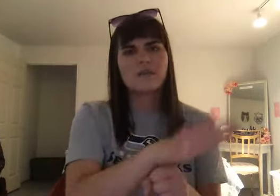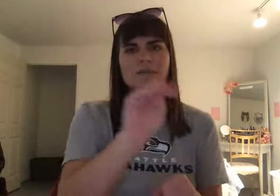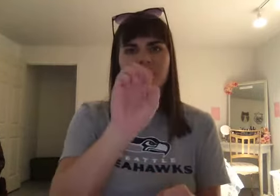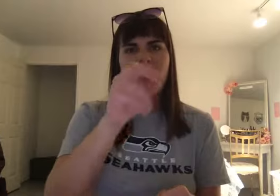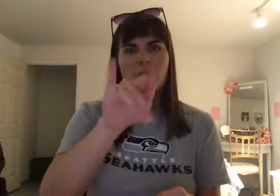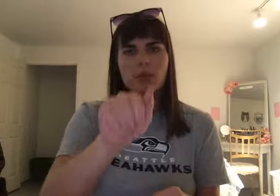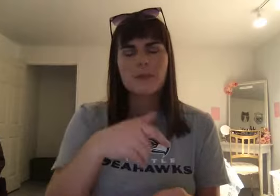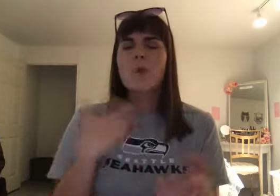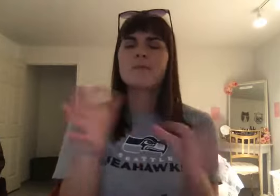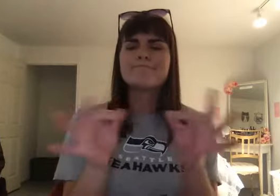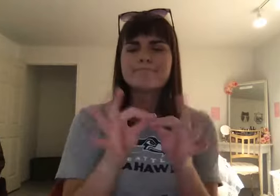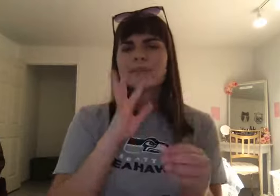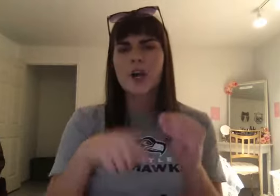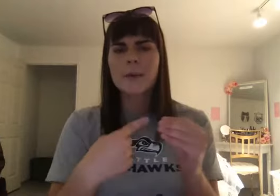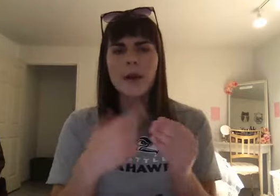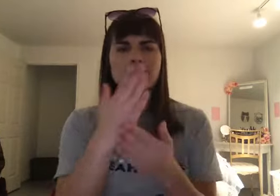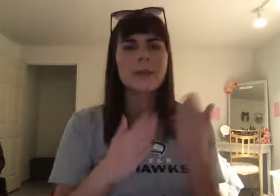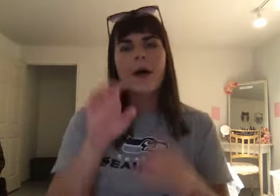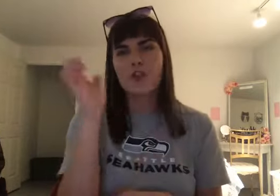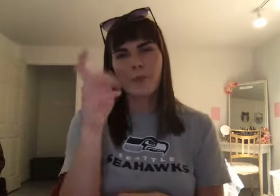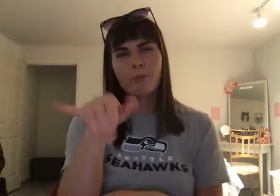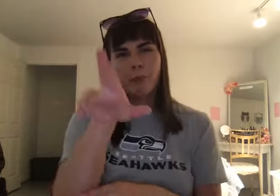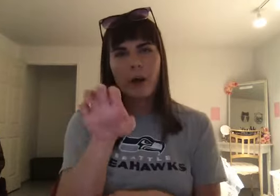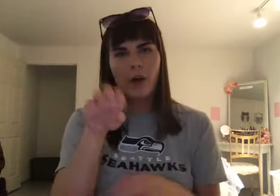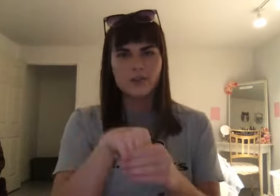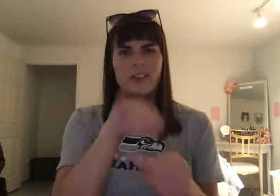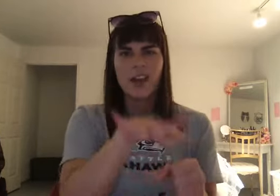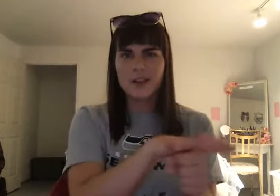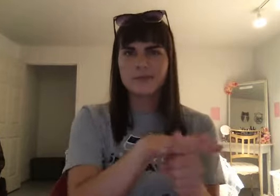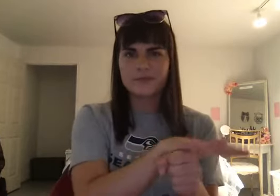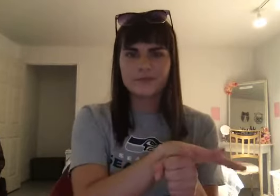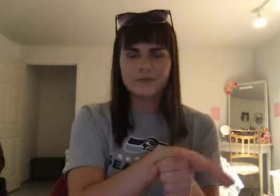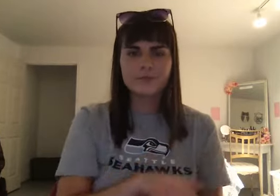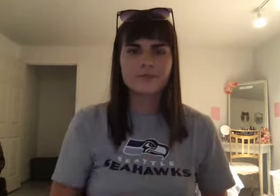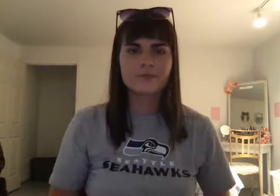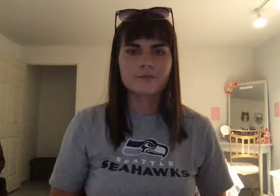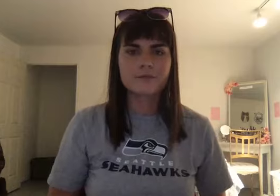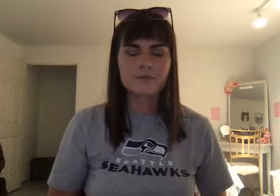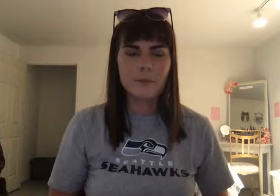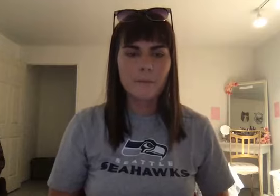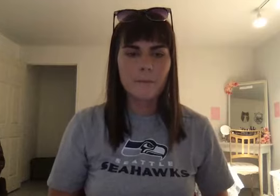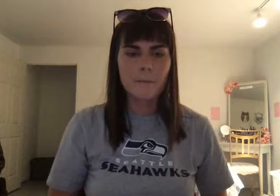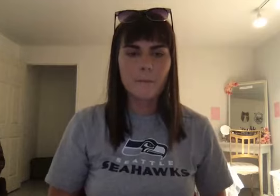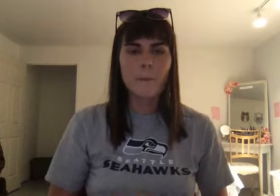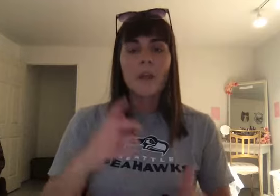about. Some of these. Empires. In particular. That we're seeing. In Mesopotamia. Now an empire. And you need to know this. I'm not. I'm not trying to.